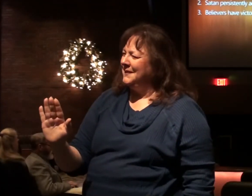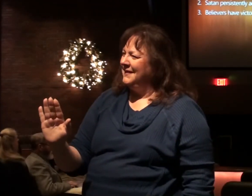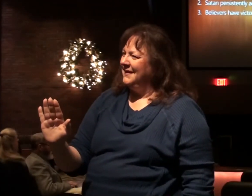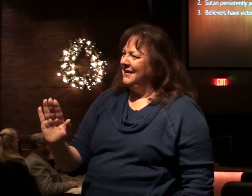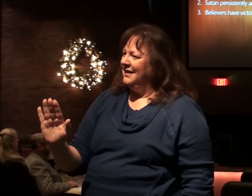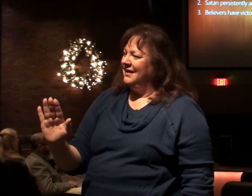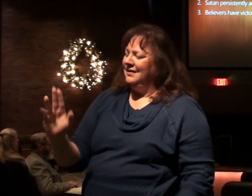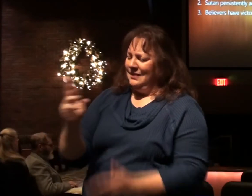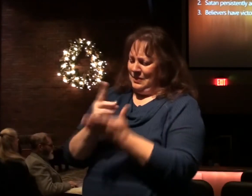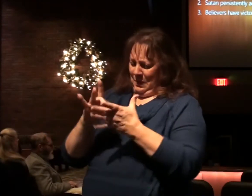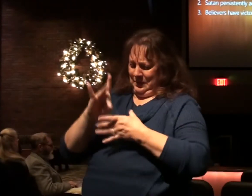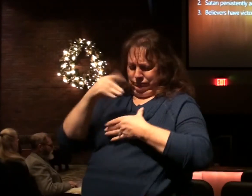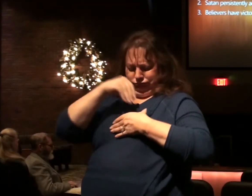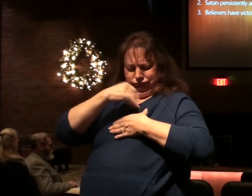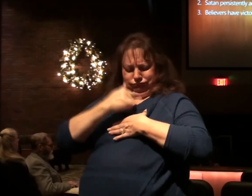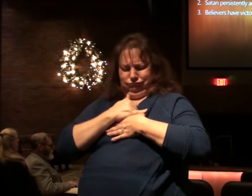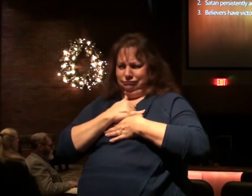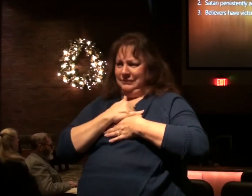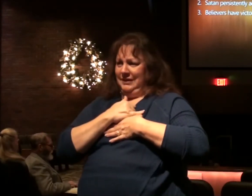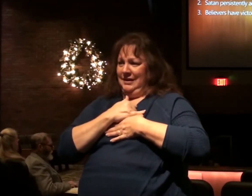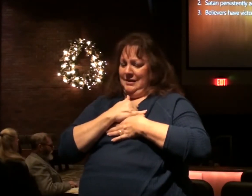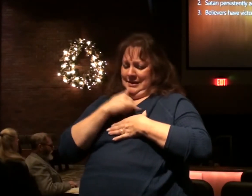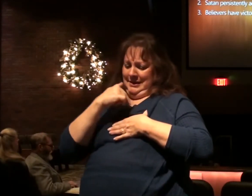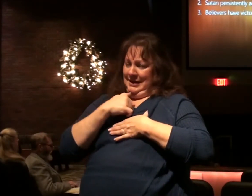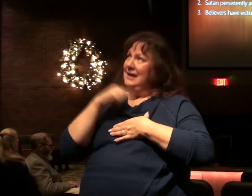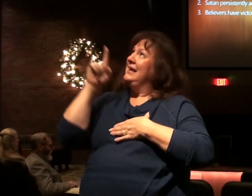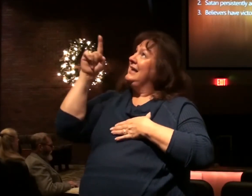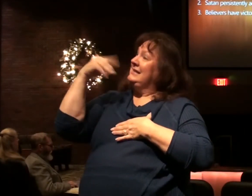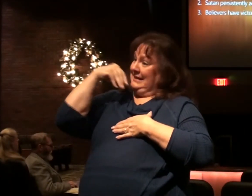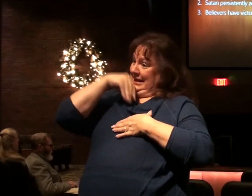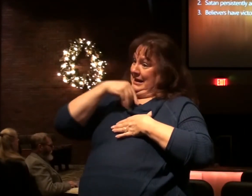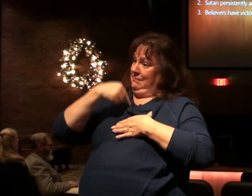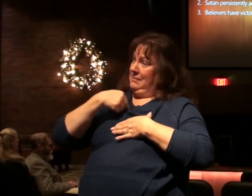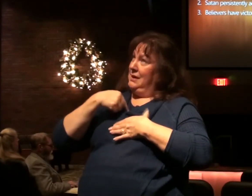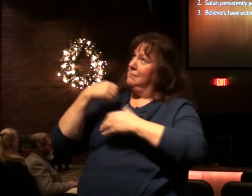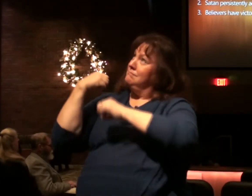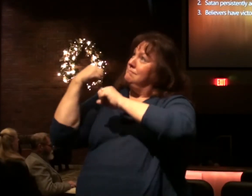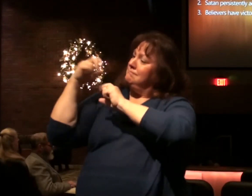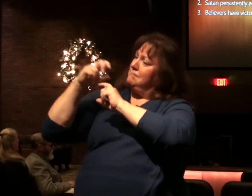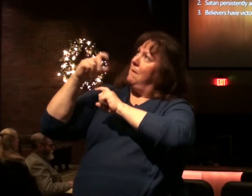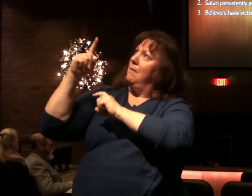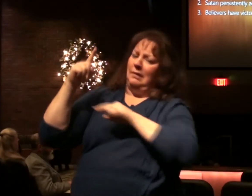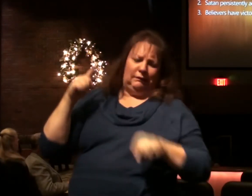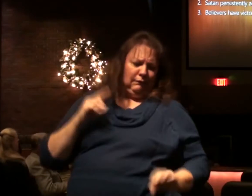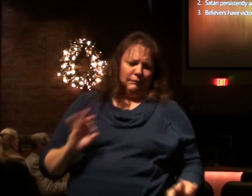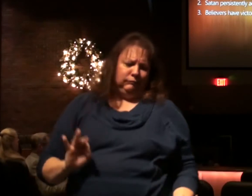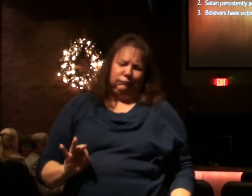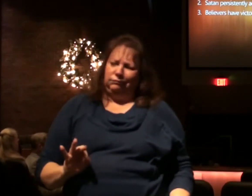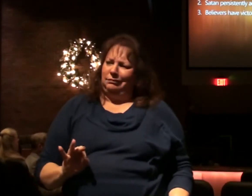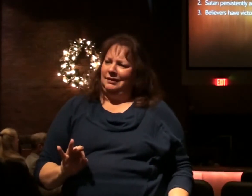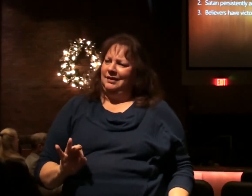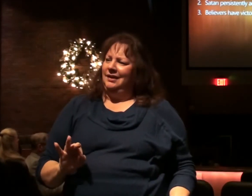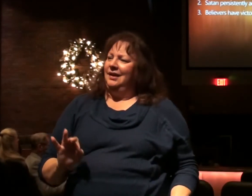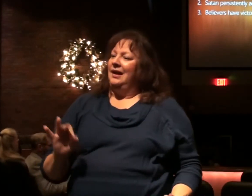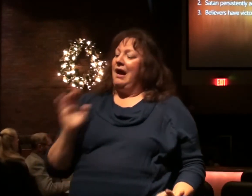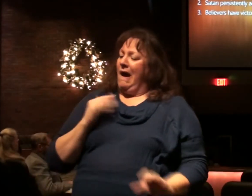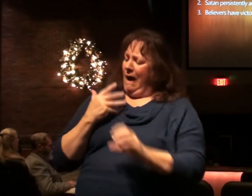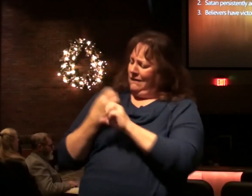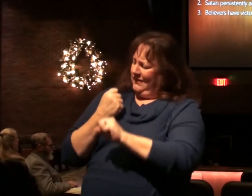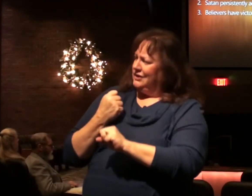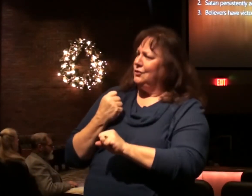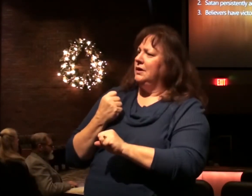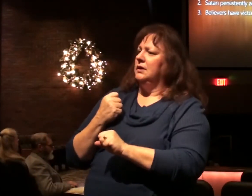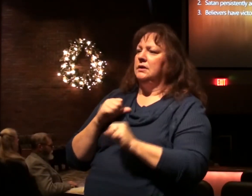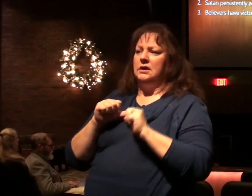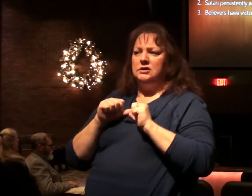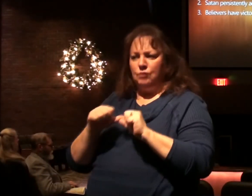We have the Holy Spirit within us and greater is the one who is in you and he who is in the world. First John tells us. The victory we have in Christ